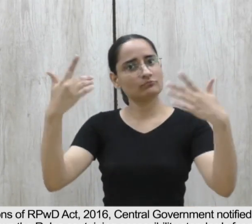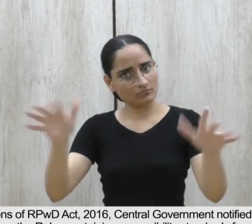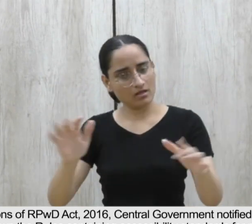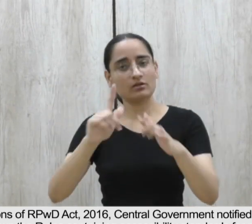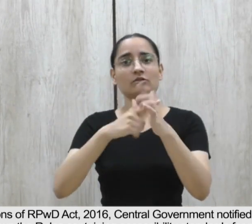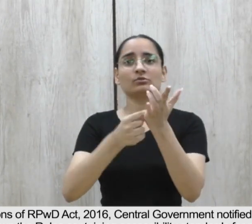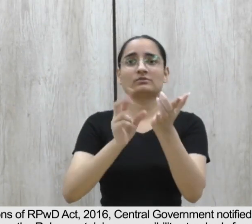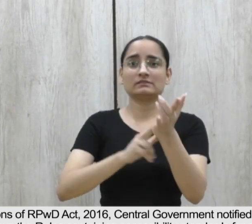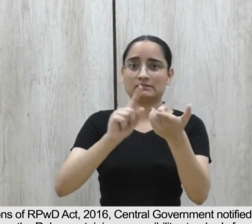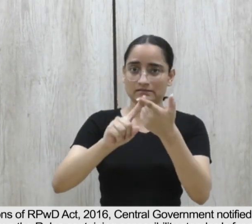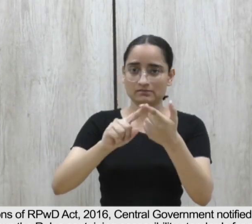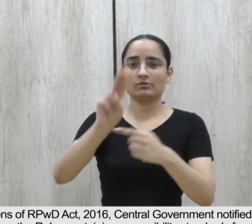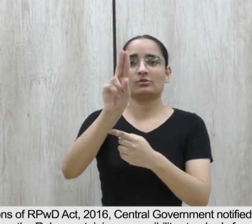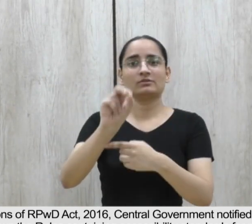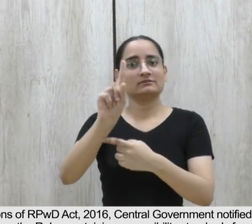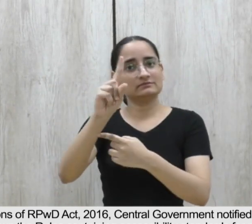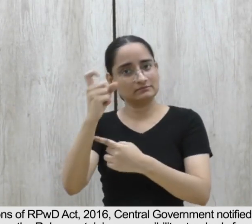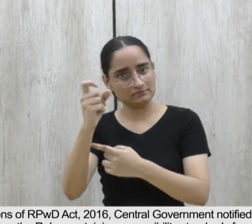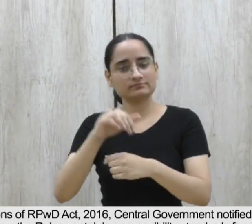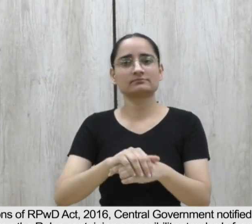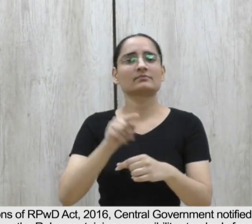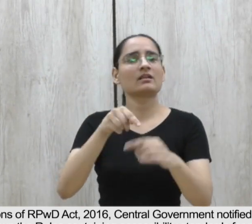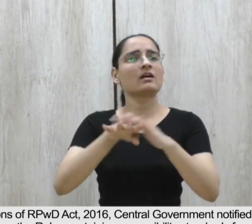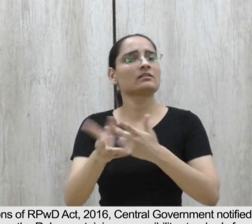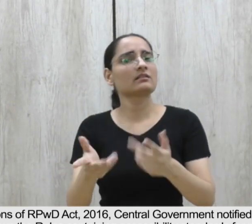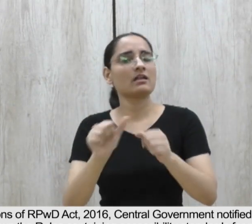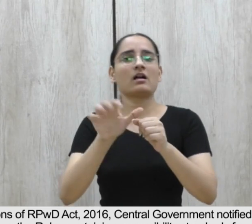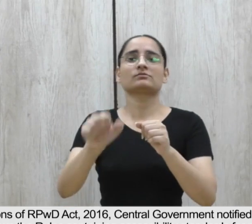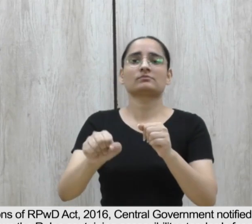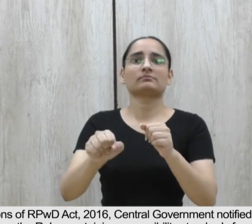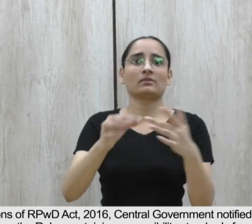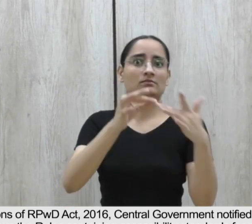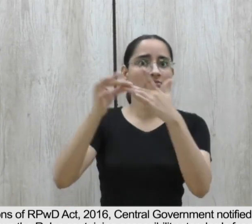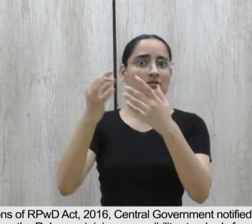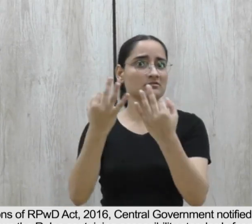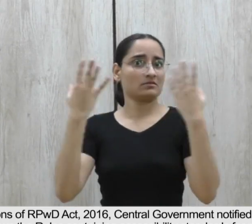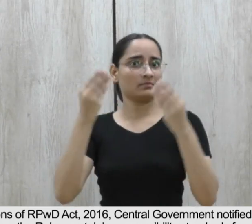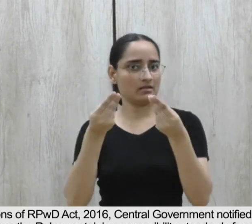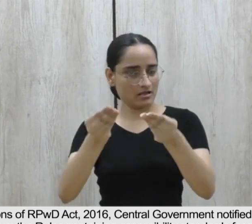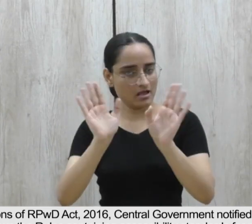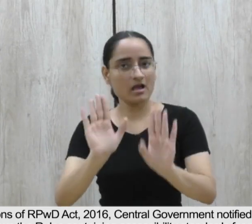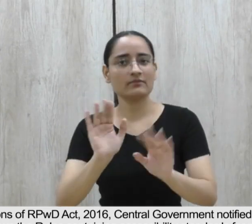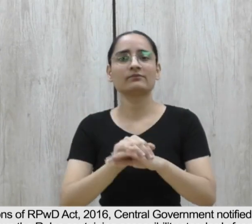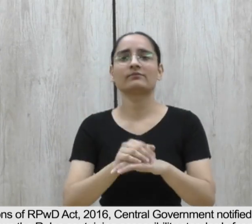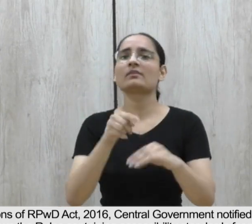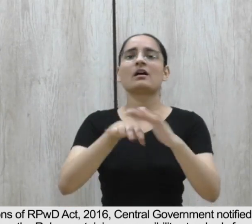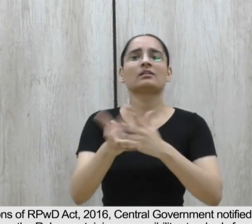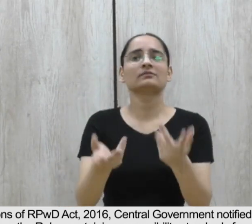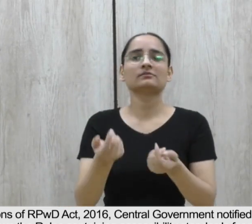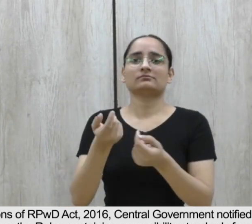the RPWG rules in June 2017. 15.9. LAIA laying down the rules